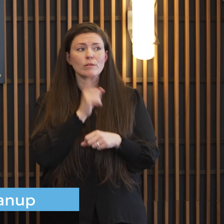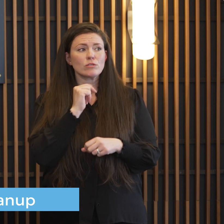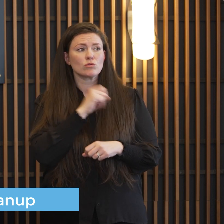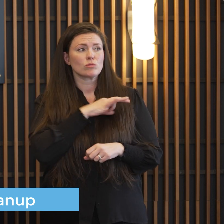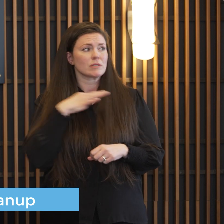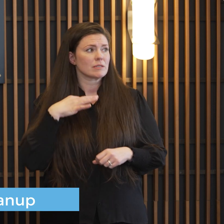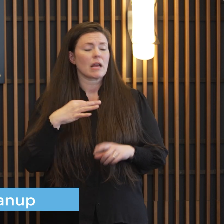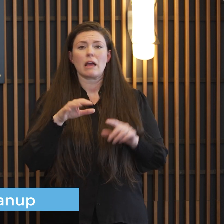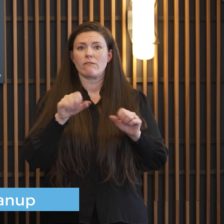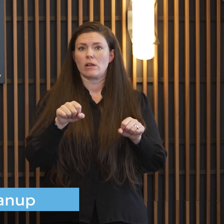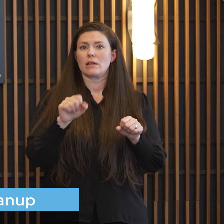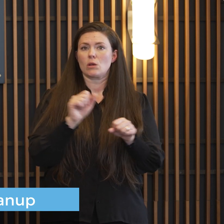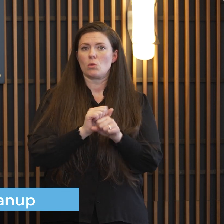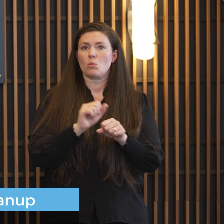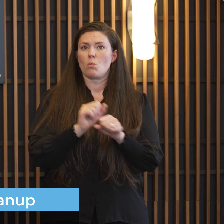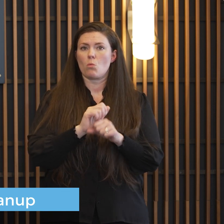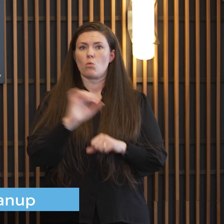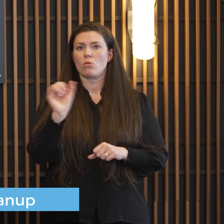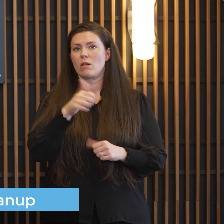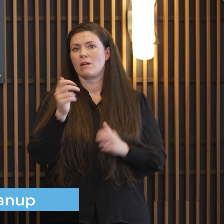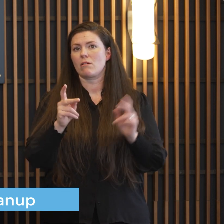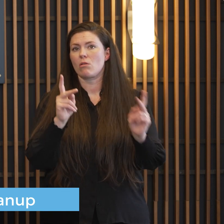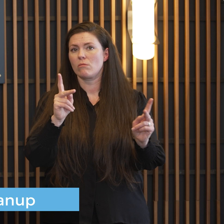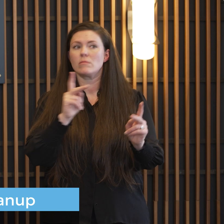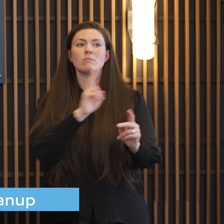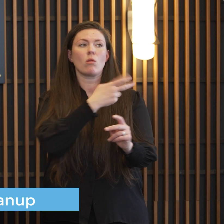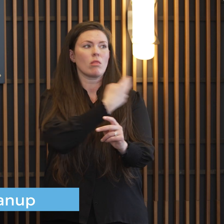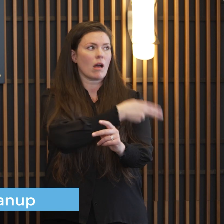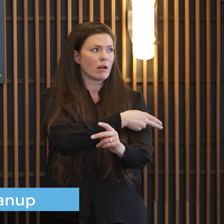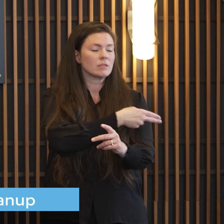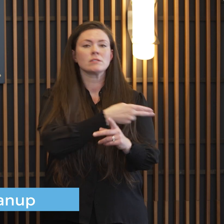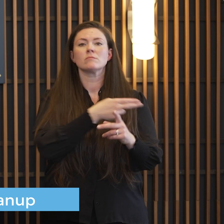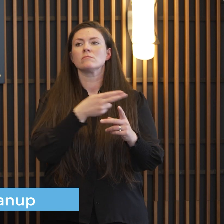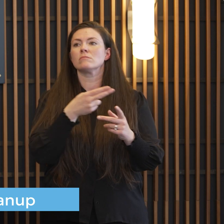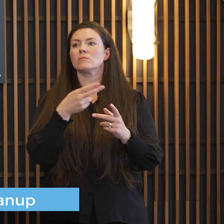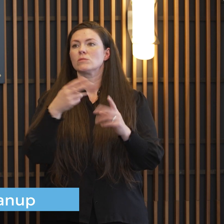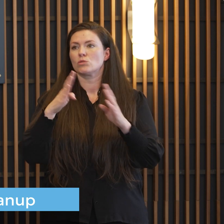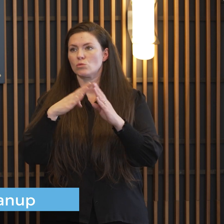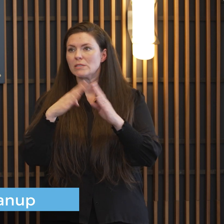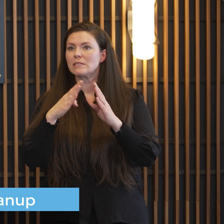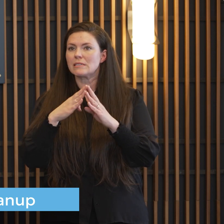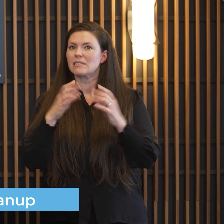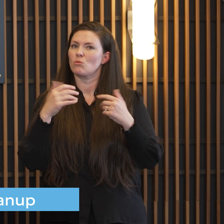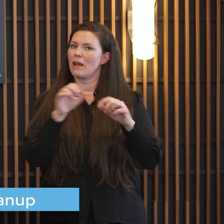work just just like everybody else uh just like the hospital systems and and everybody else